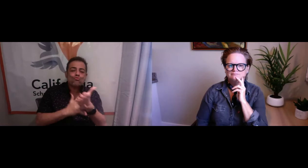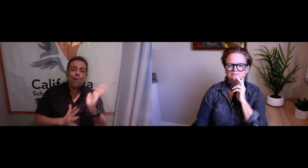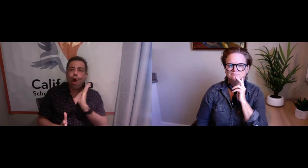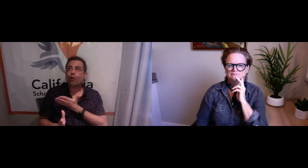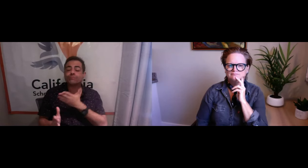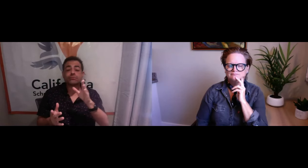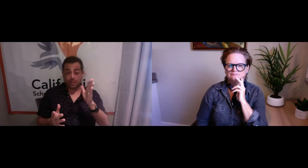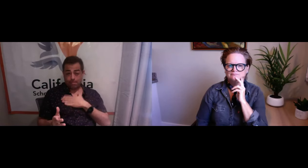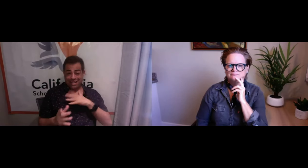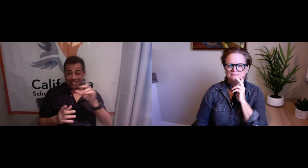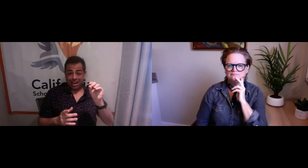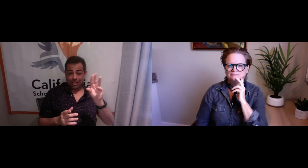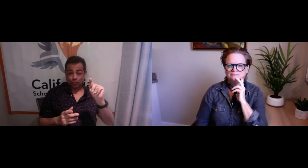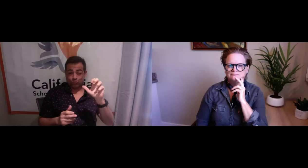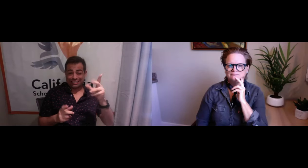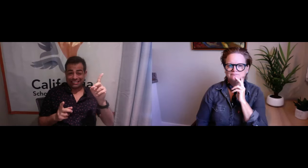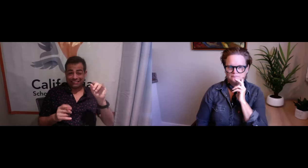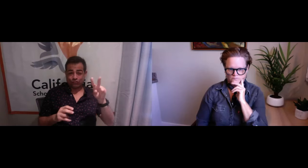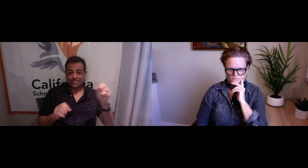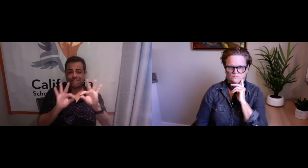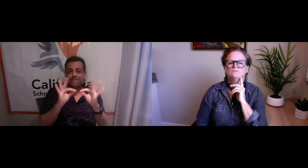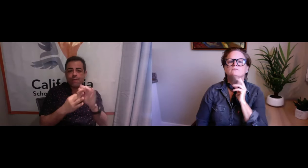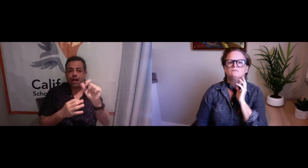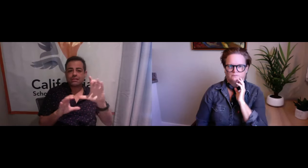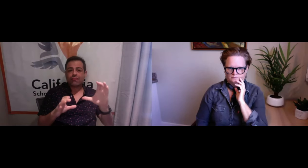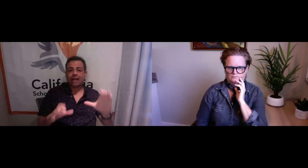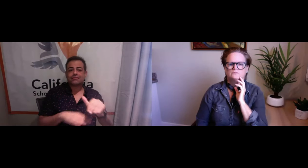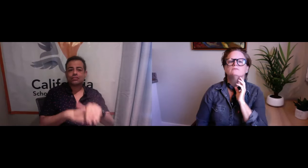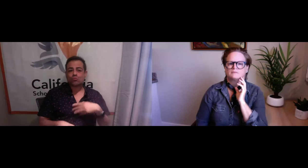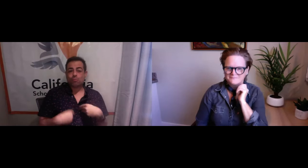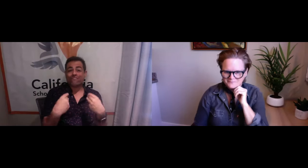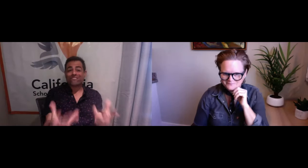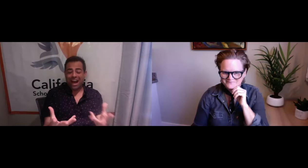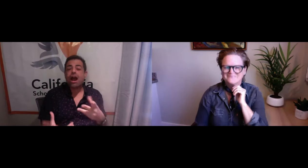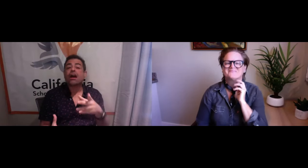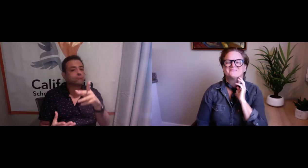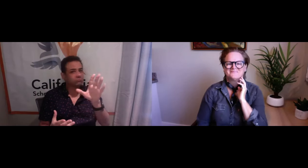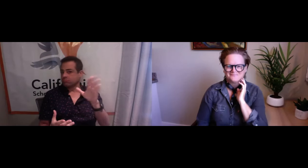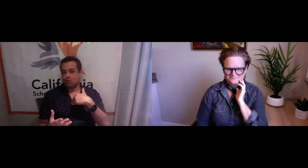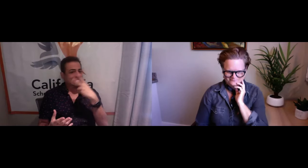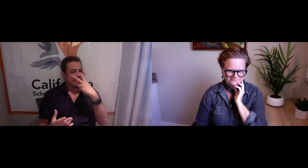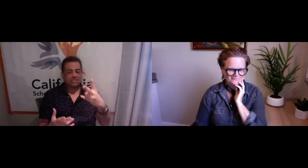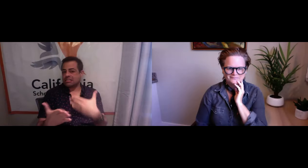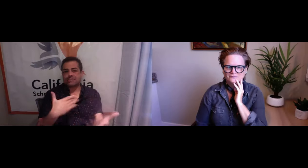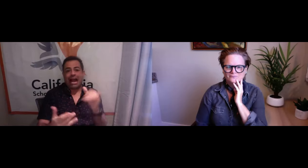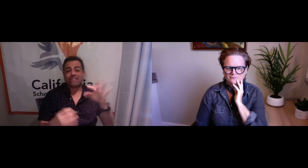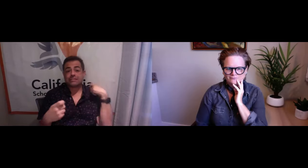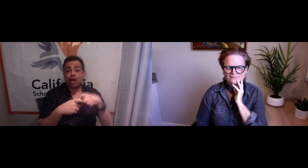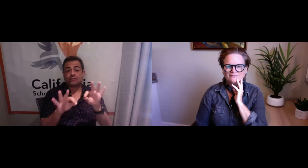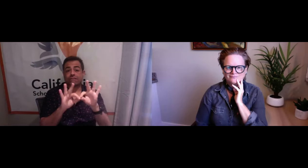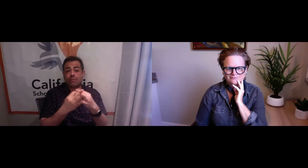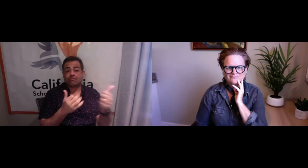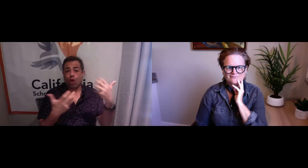families. And over time, through, you know, doing outreach classes and things for